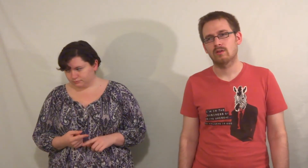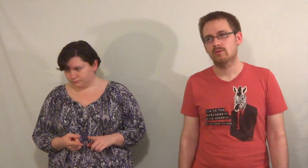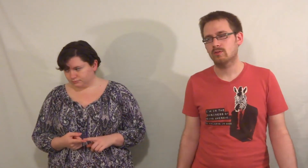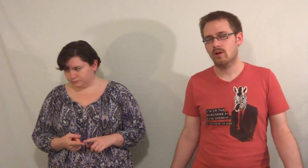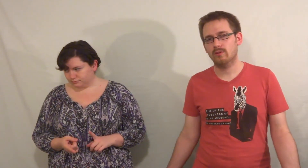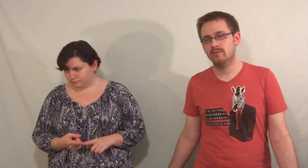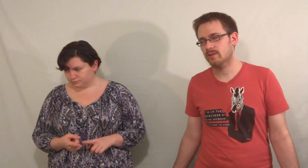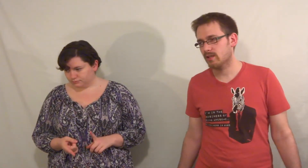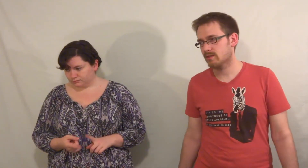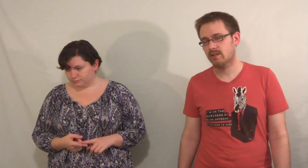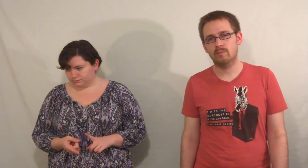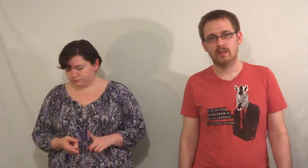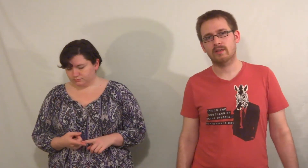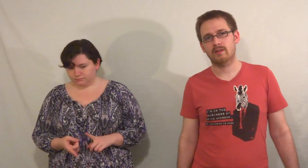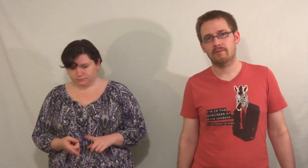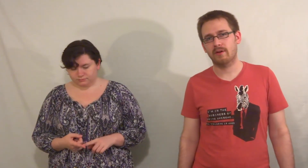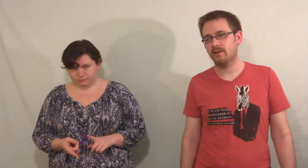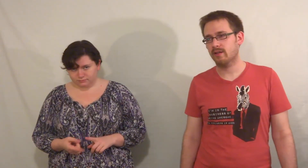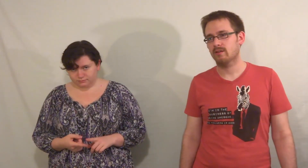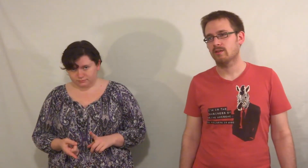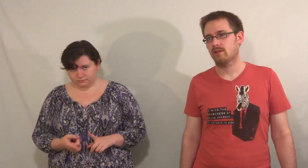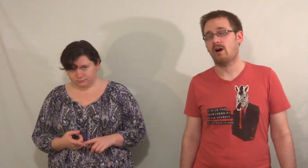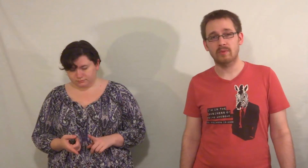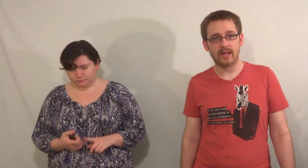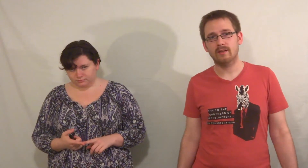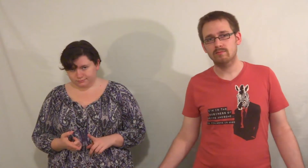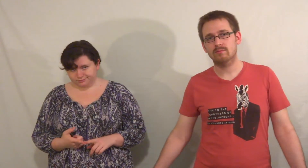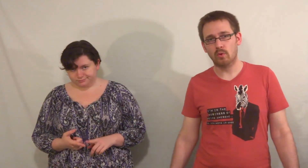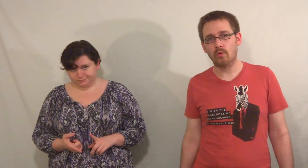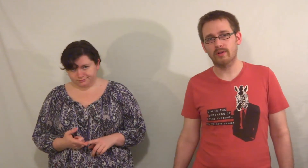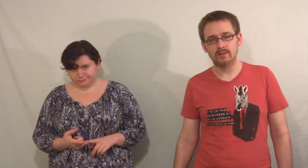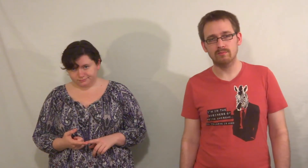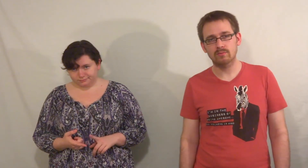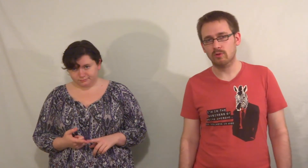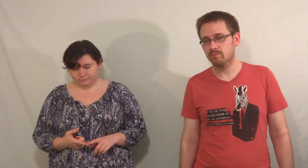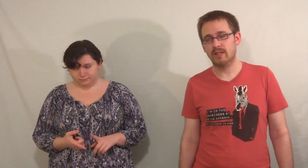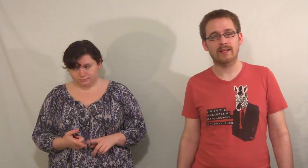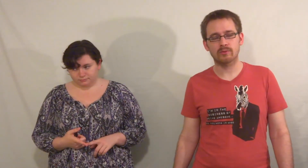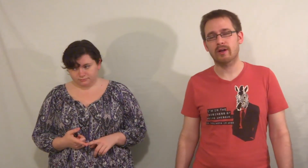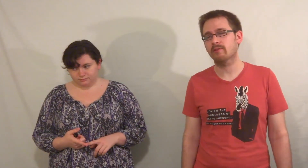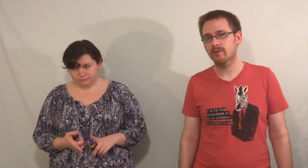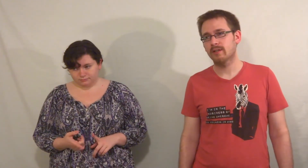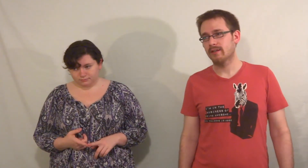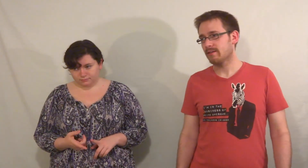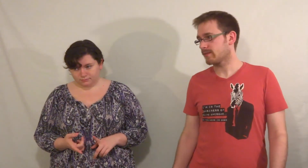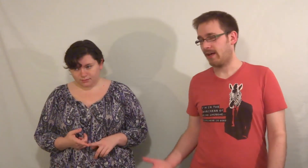So, it does seem like a fairly complicated organism, or plant, or whatever, can